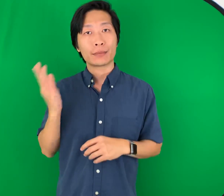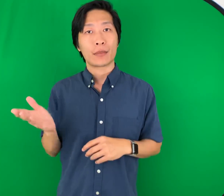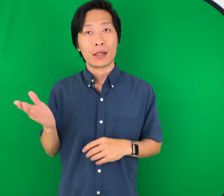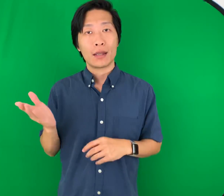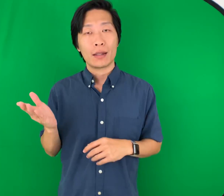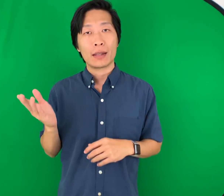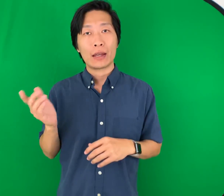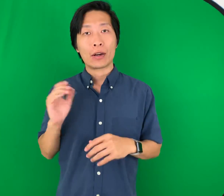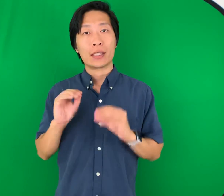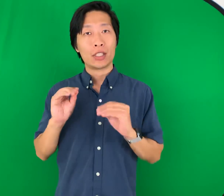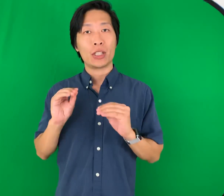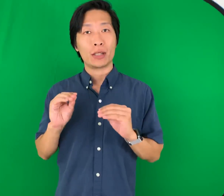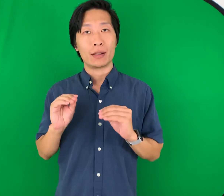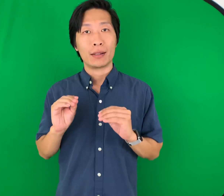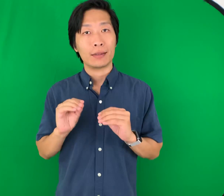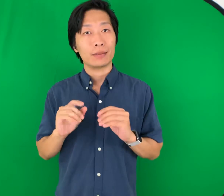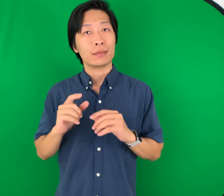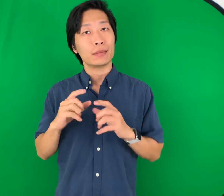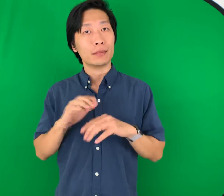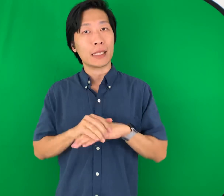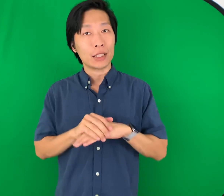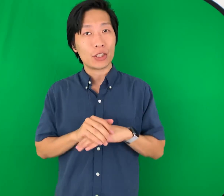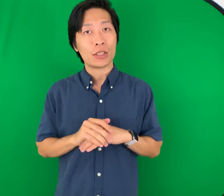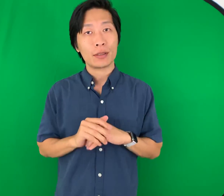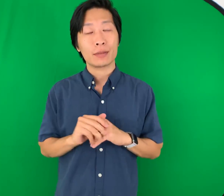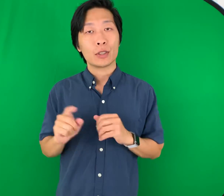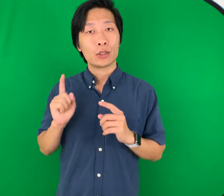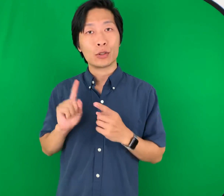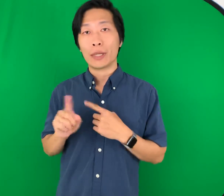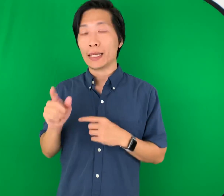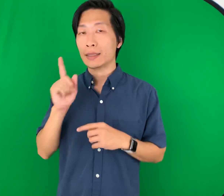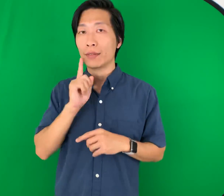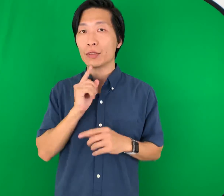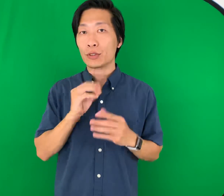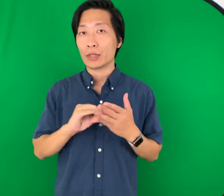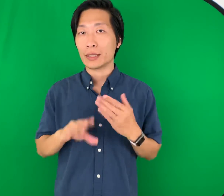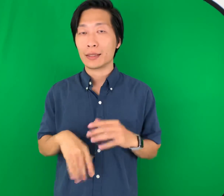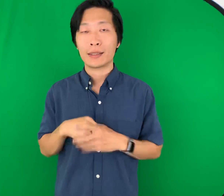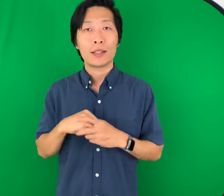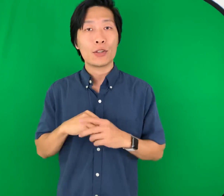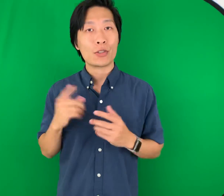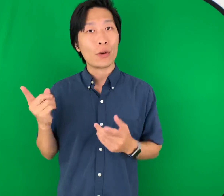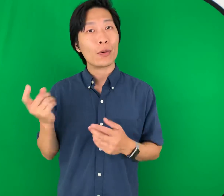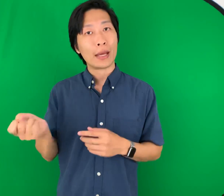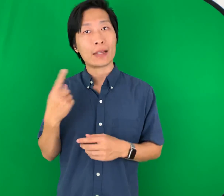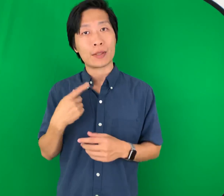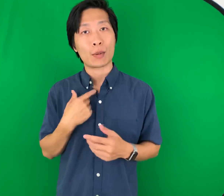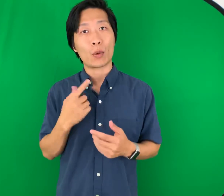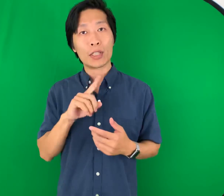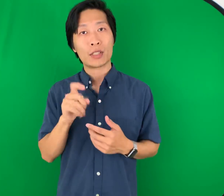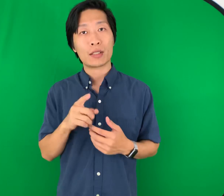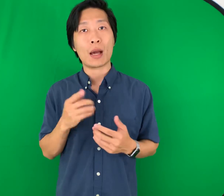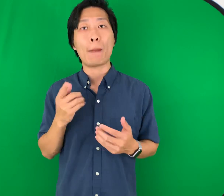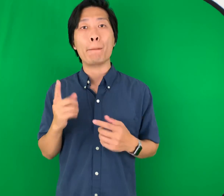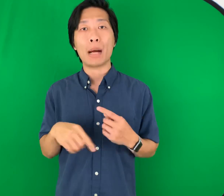They are teaching English to a deaf student. So they asked me some questions about